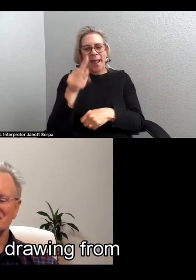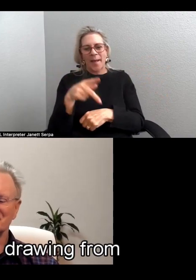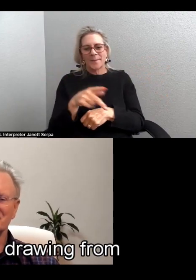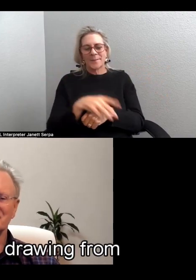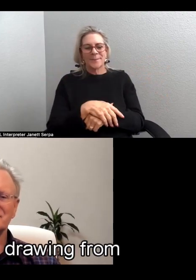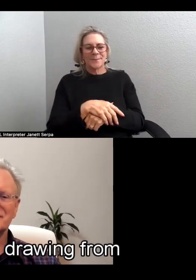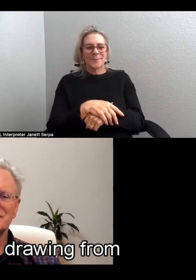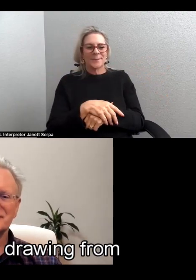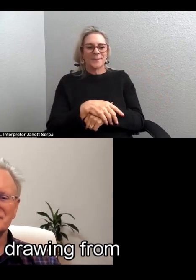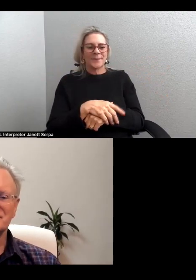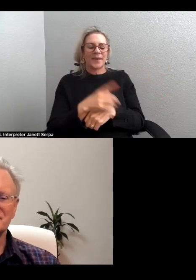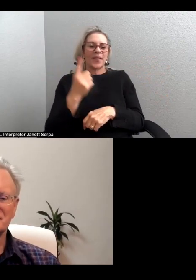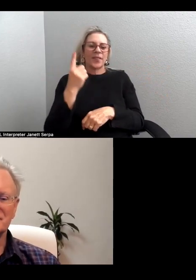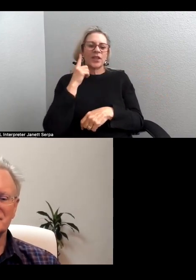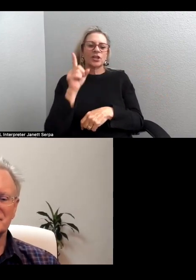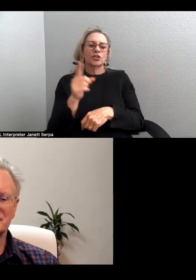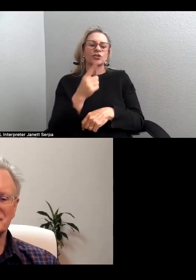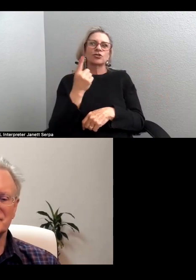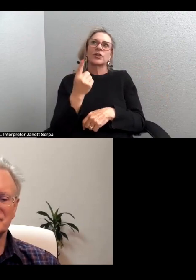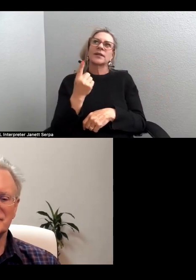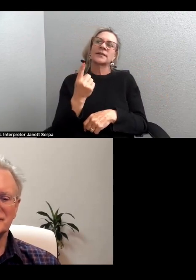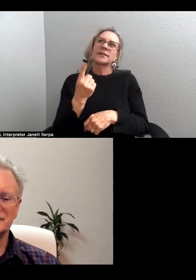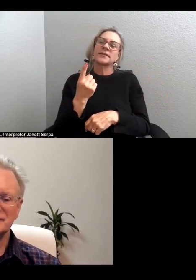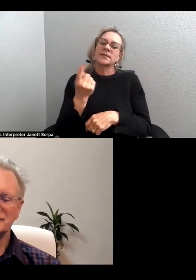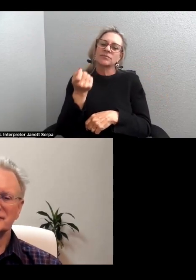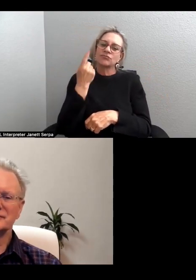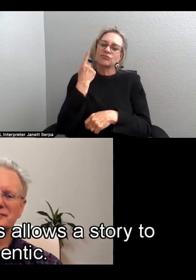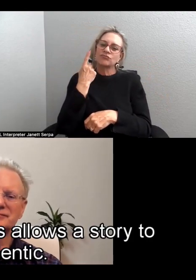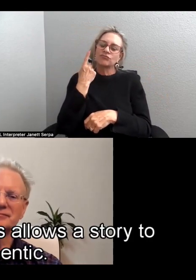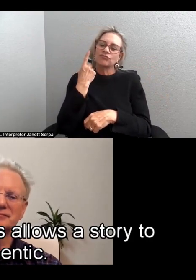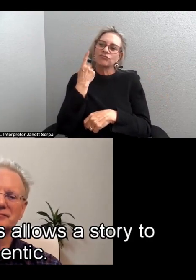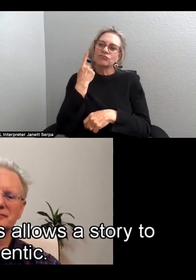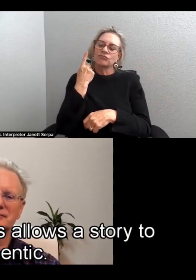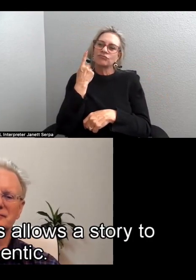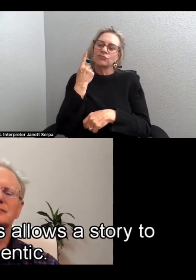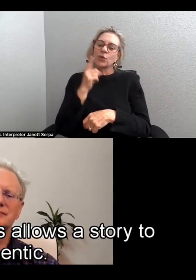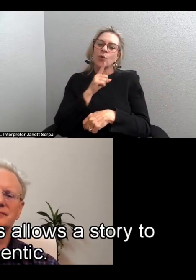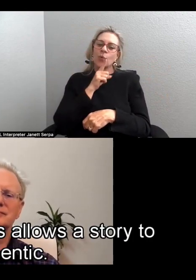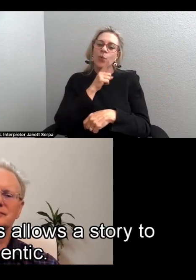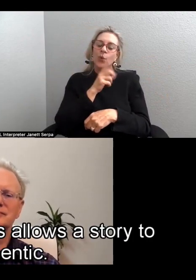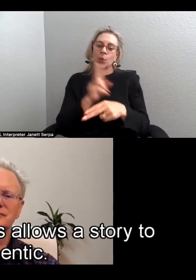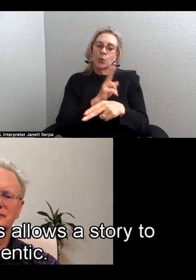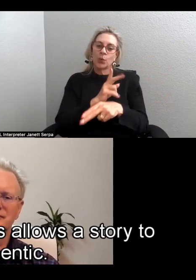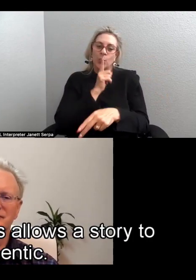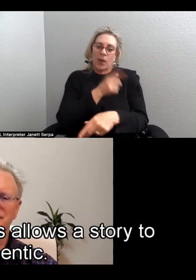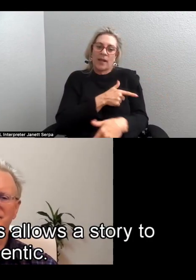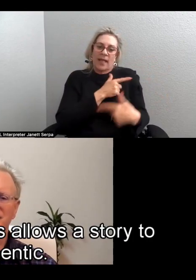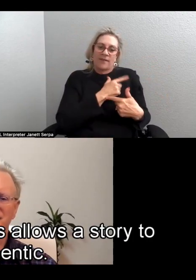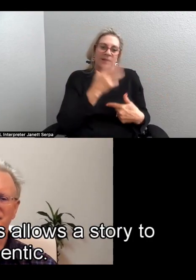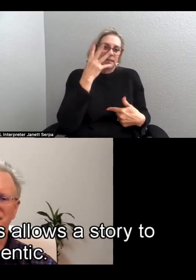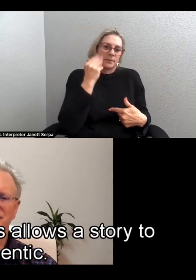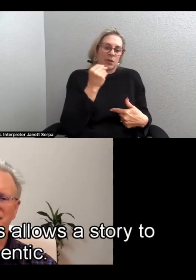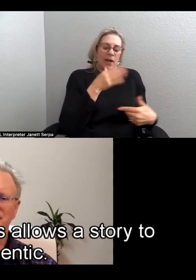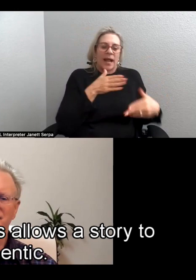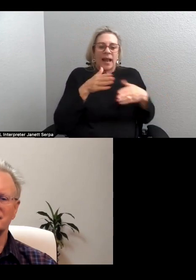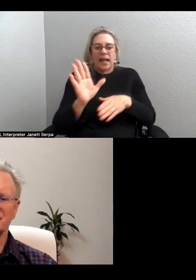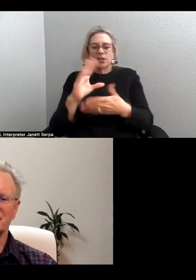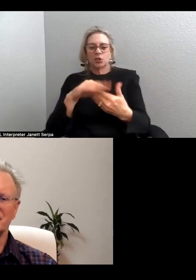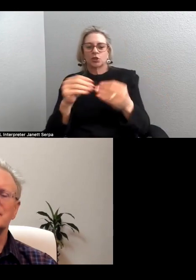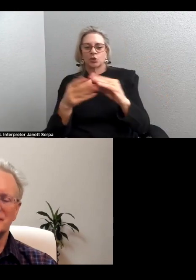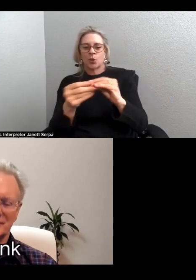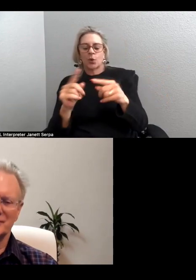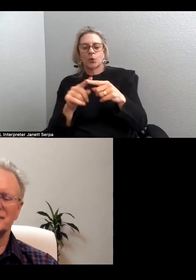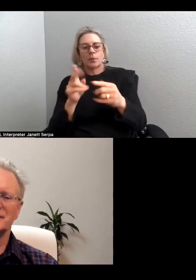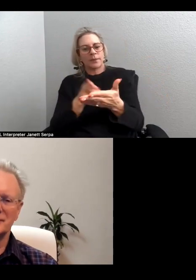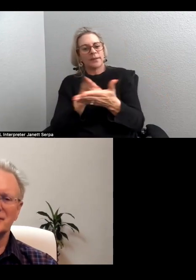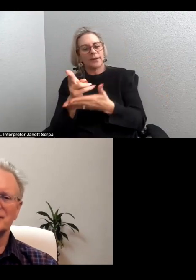And I think just drawing from real life experiences allows a story to be authentic.